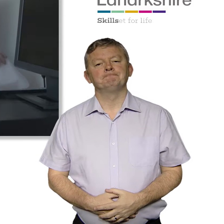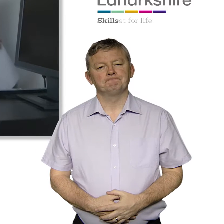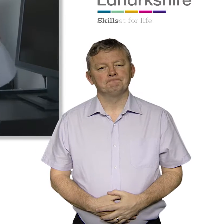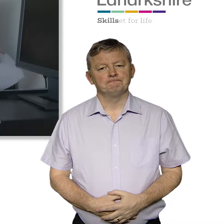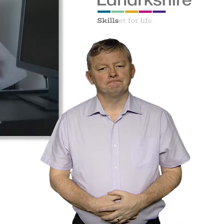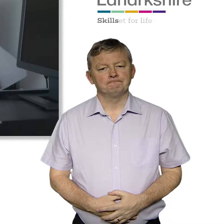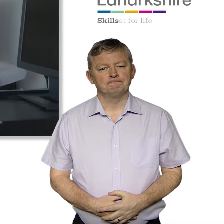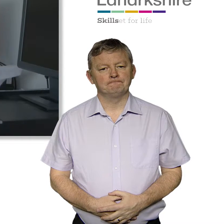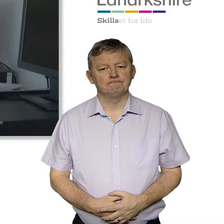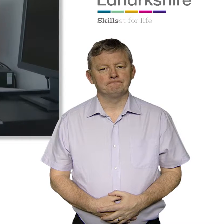application forms